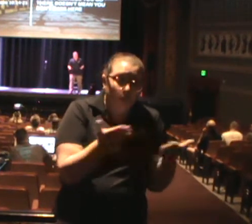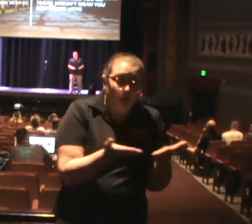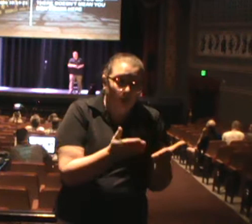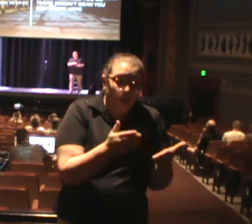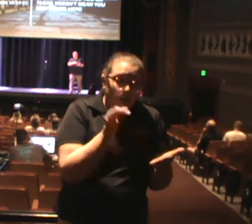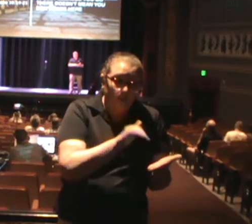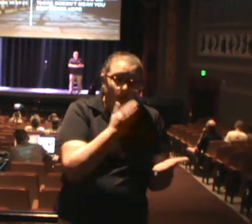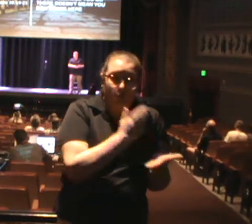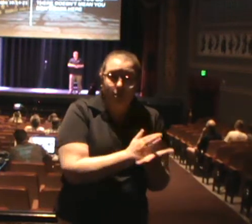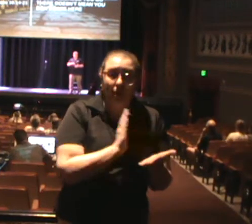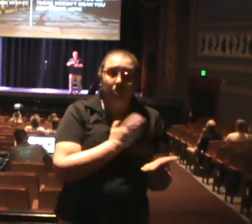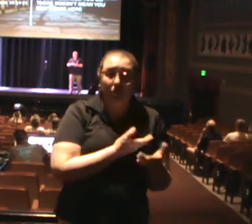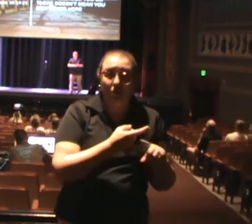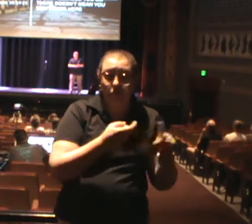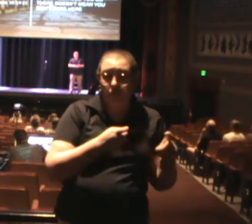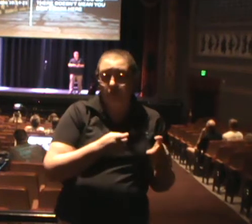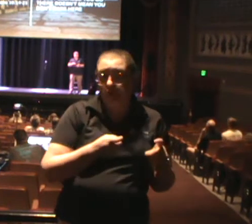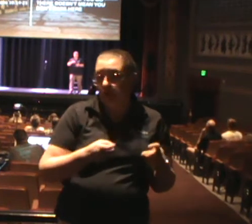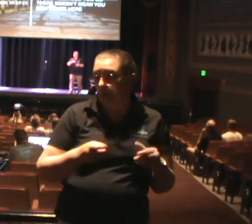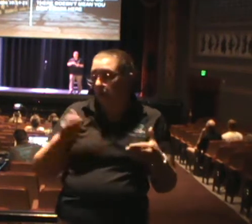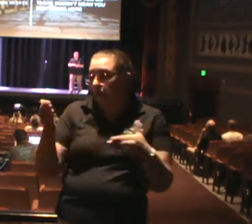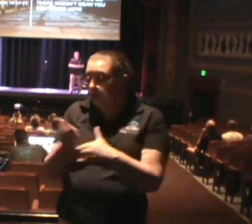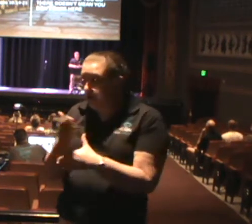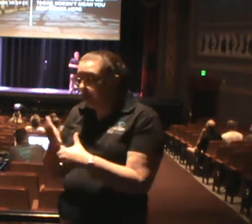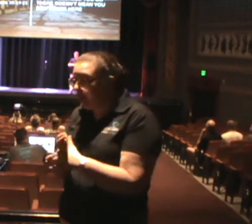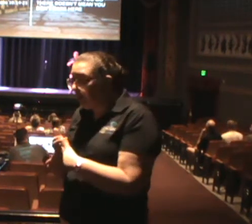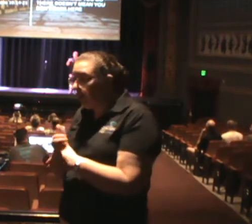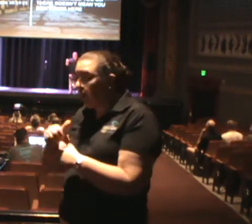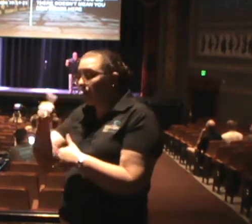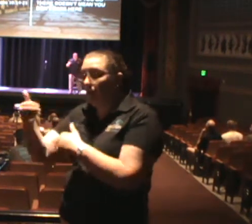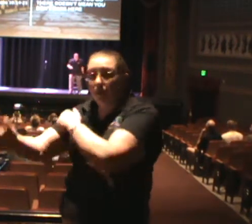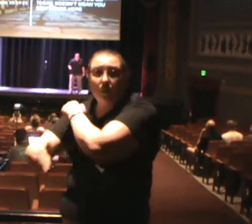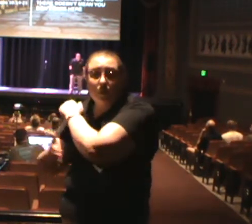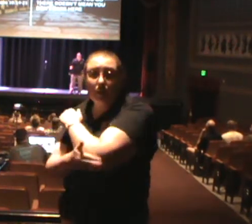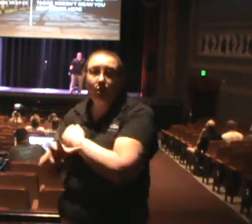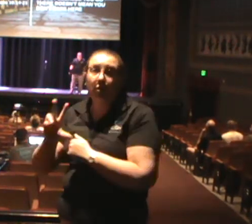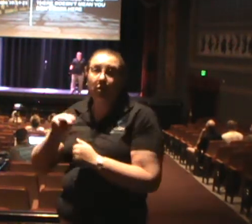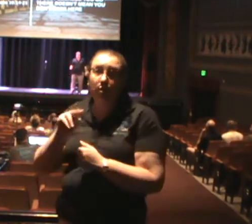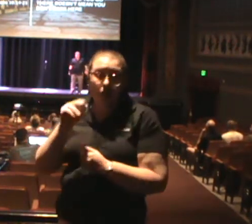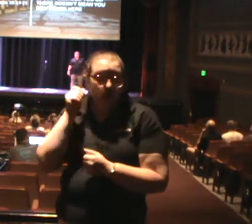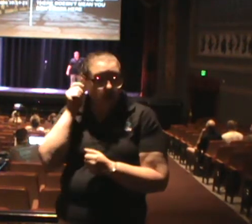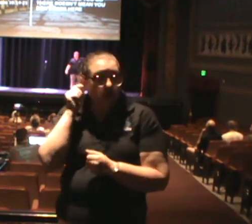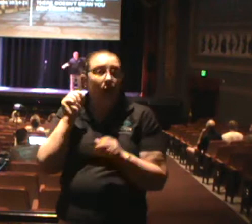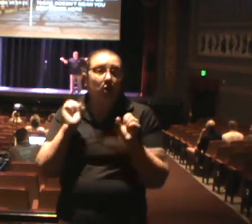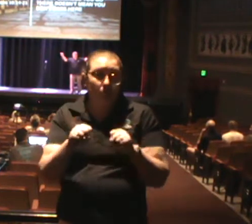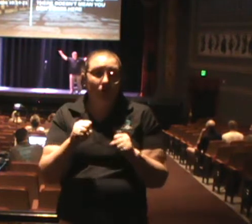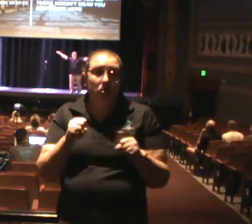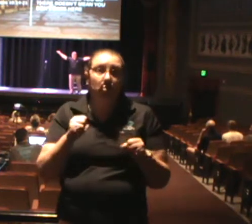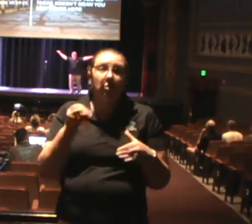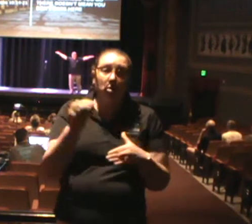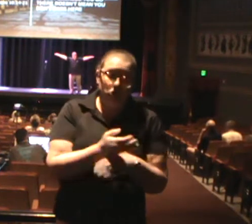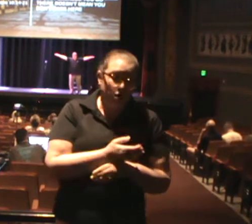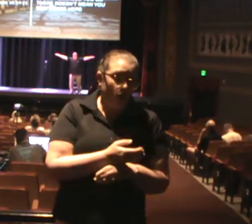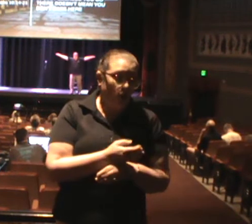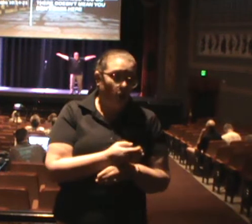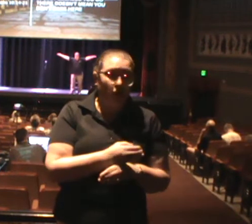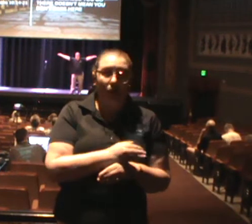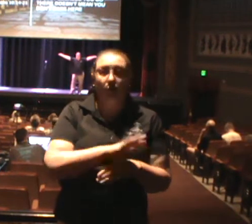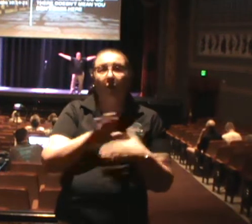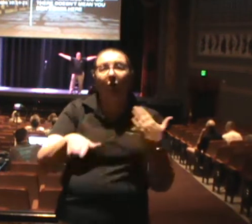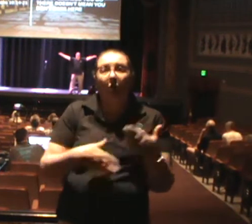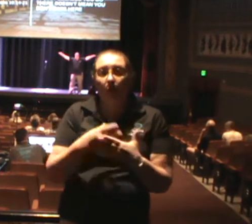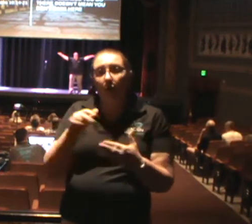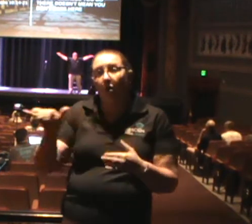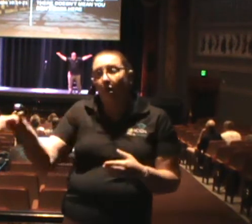about people in your Jerusalem and your Judea and your Samaria to the ends of the earth at the same time. One does not cancel out the other church.